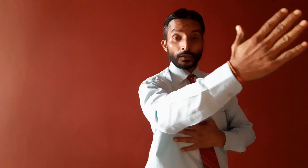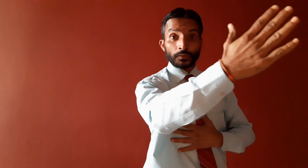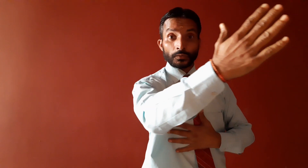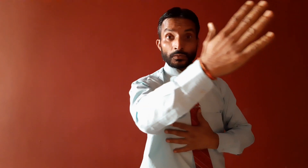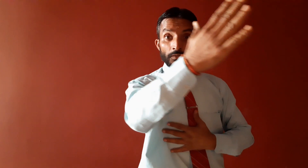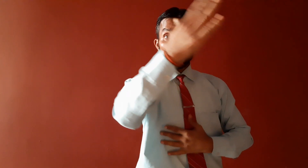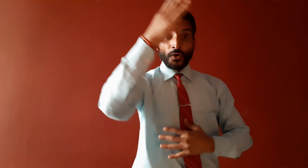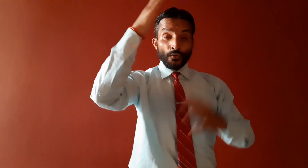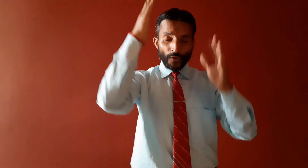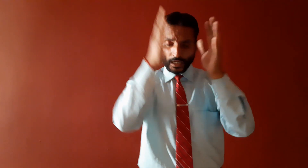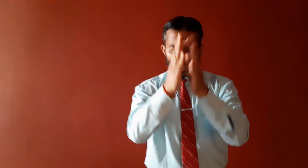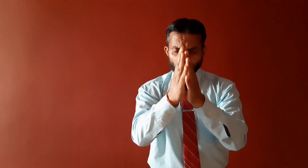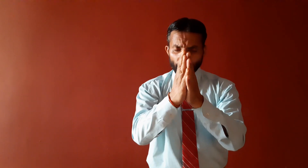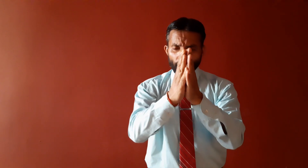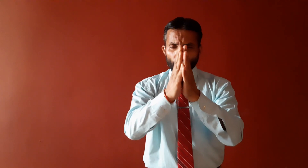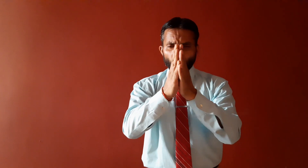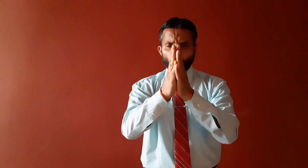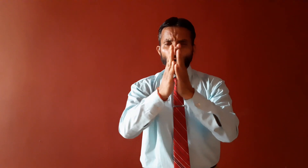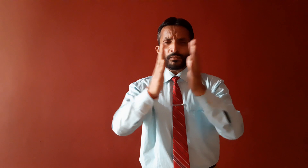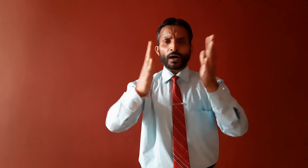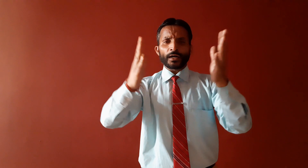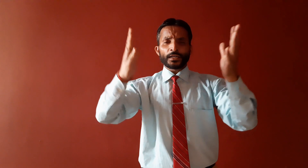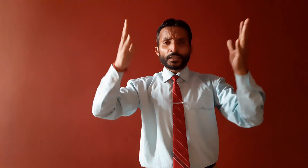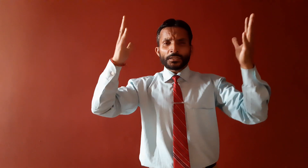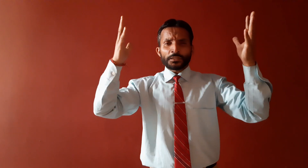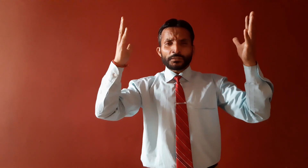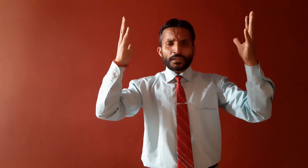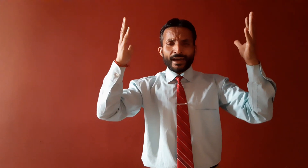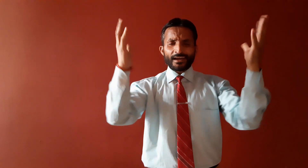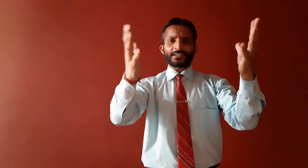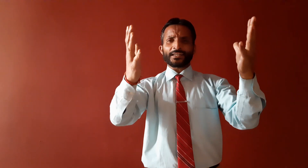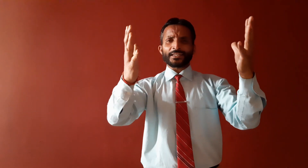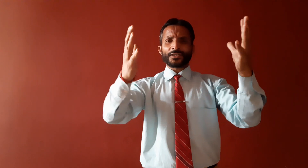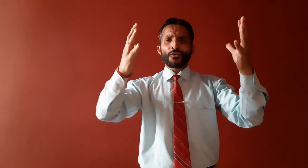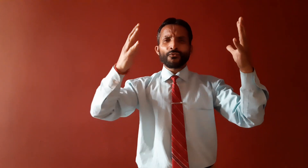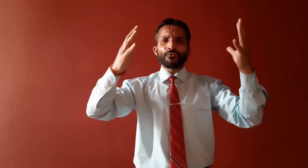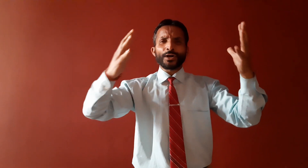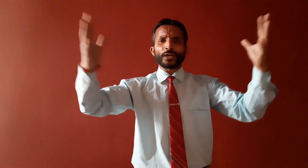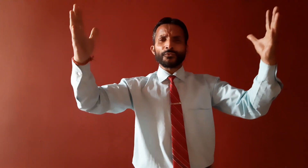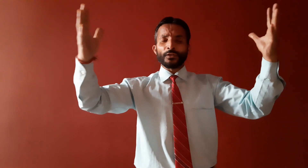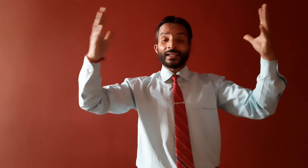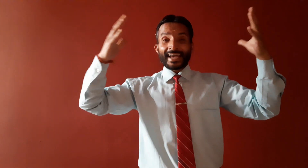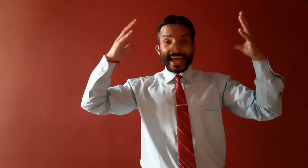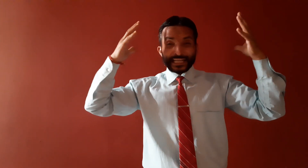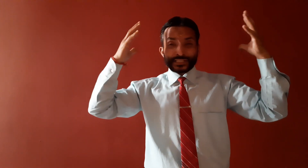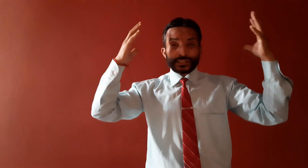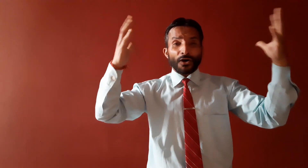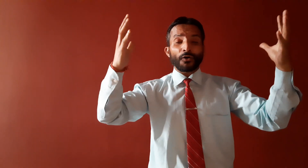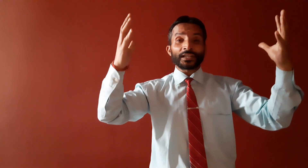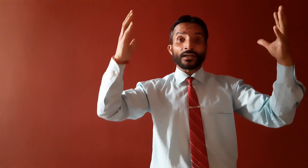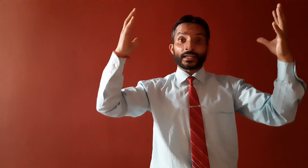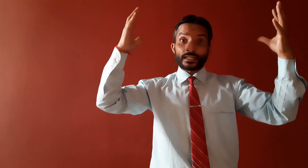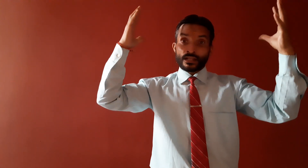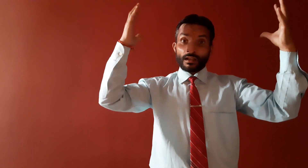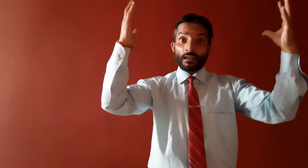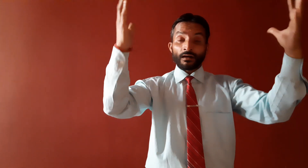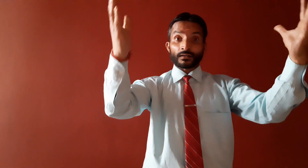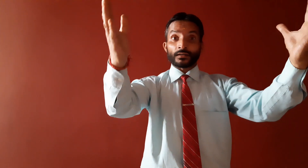Welcome all my energetic, wonderful, extraordinary learners.